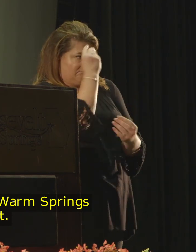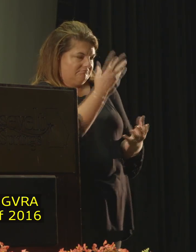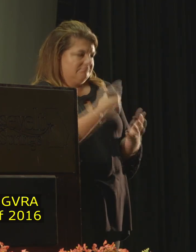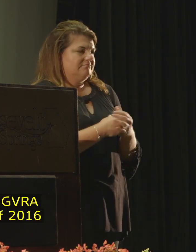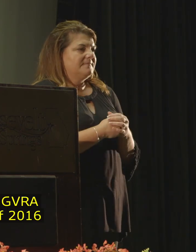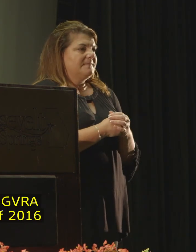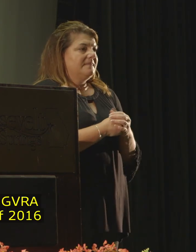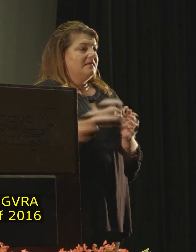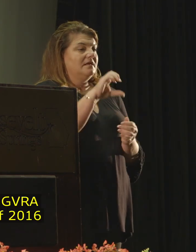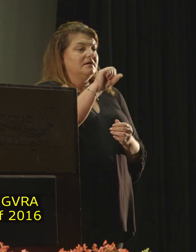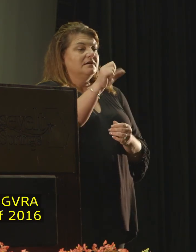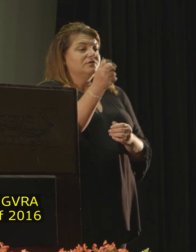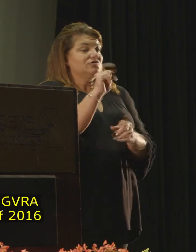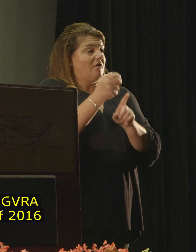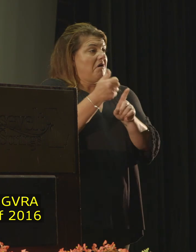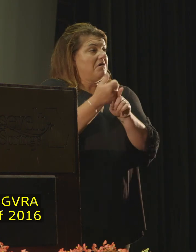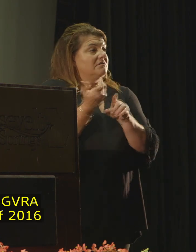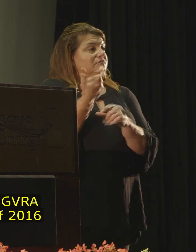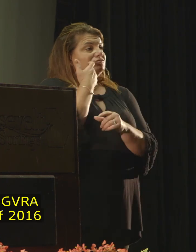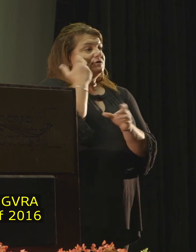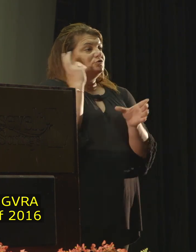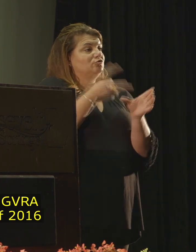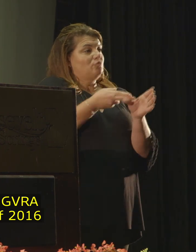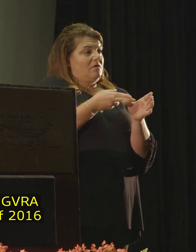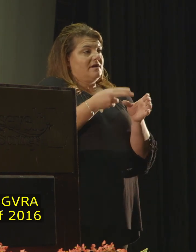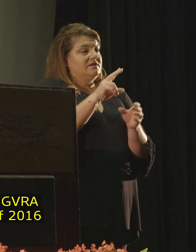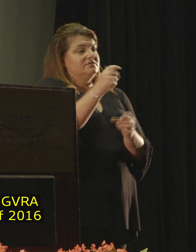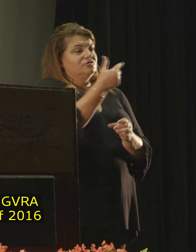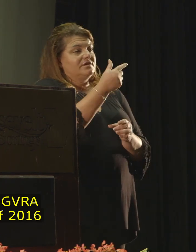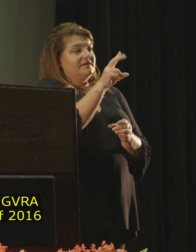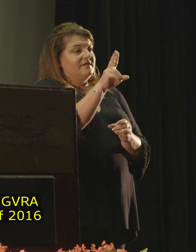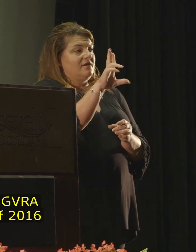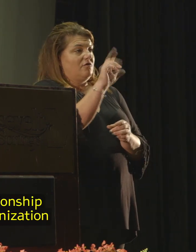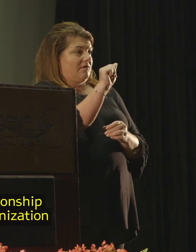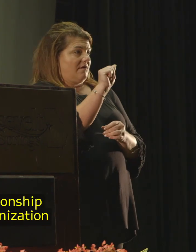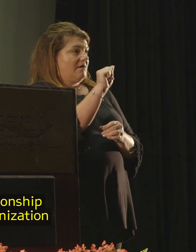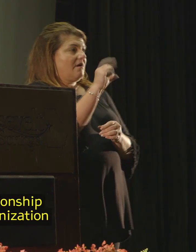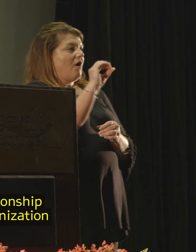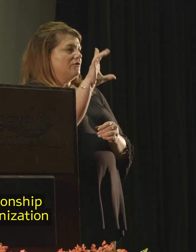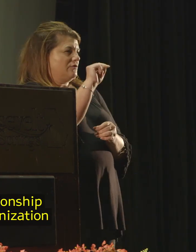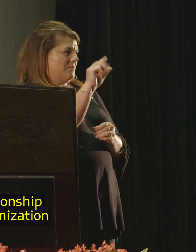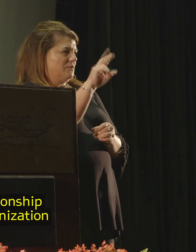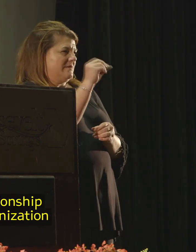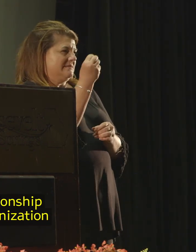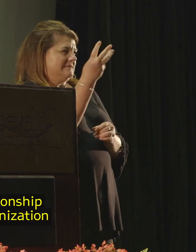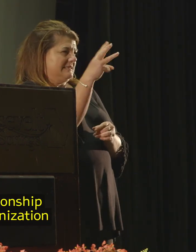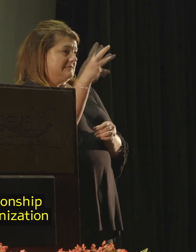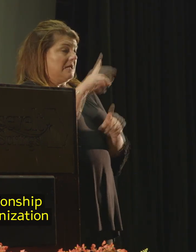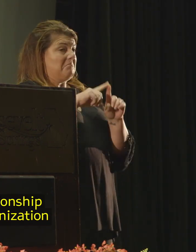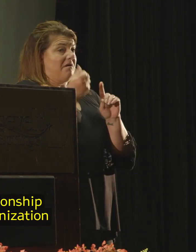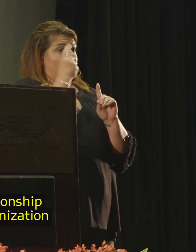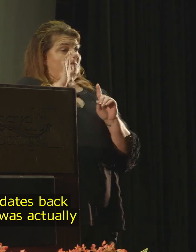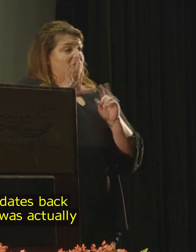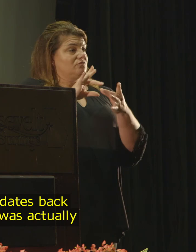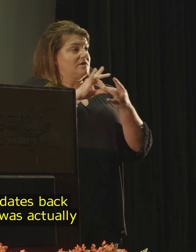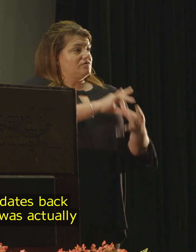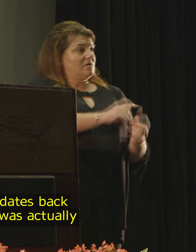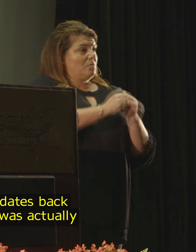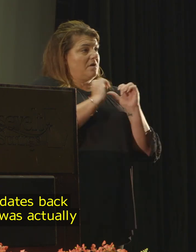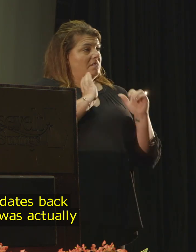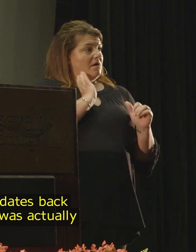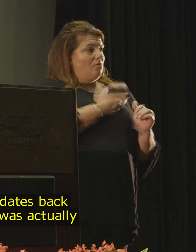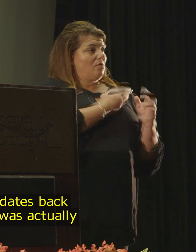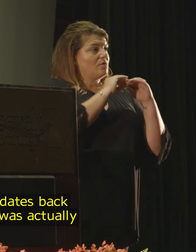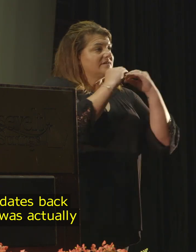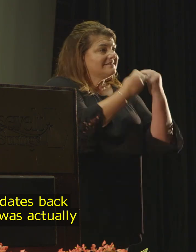Sean joined GVRA in October of 26, but his relationship with our organization and the